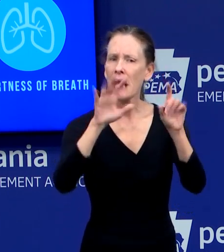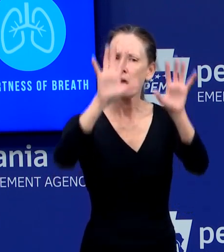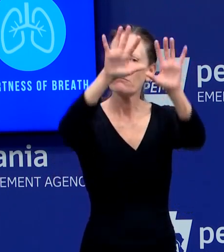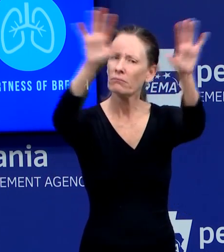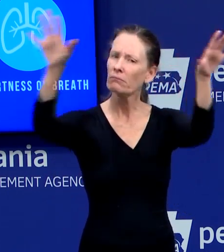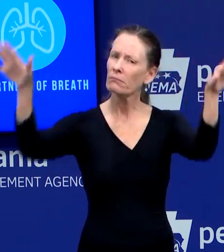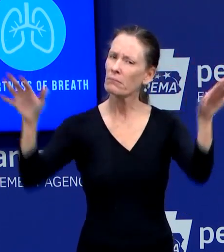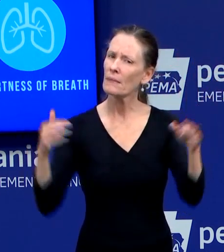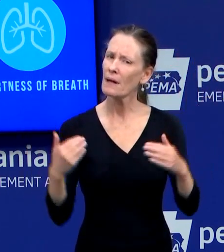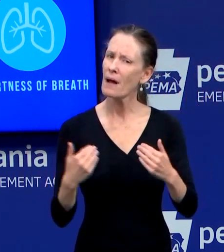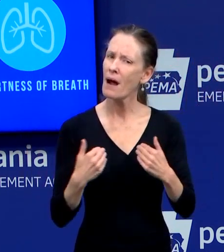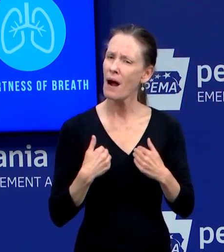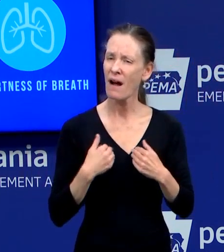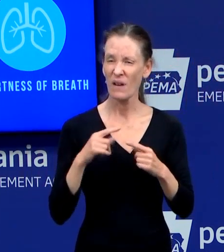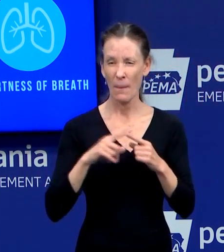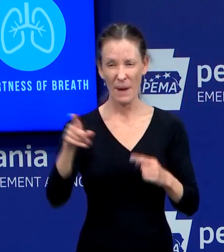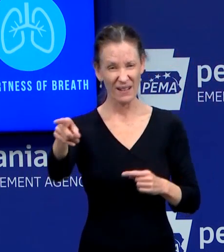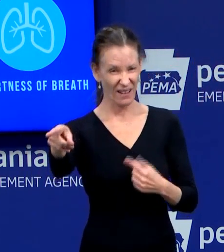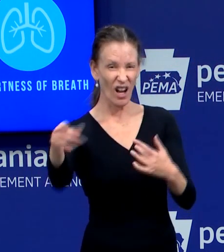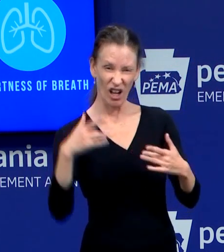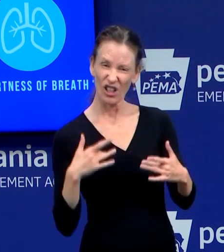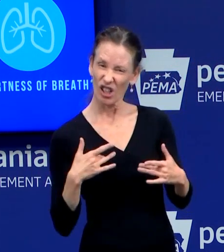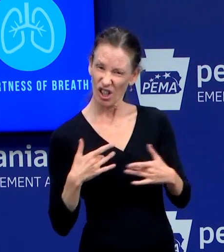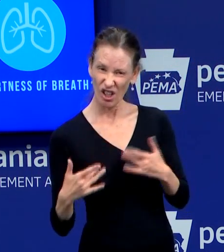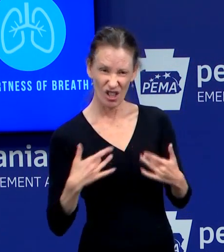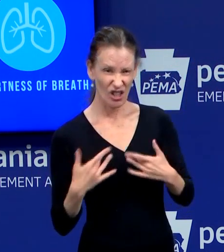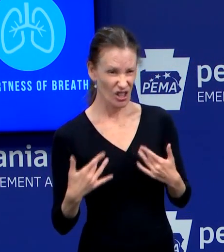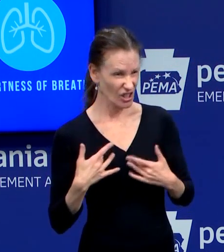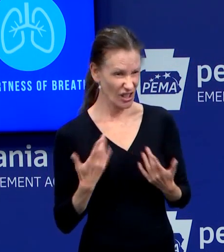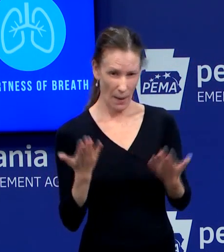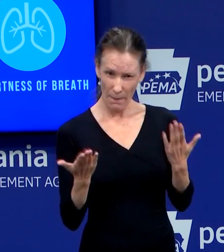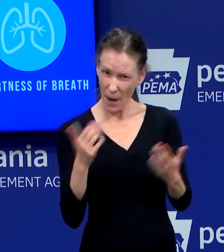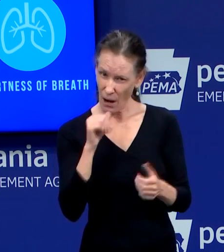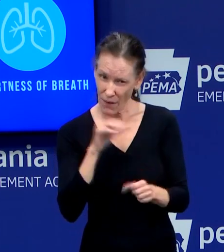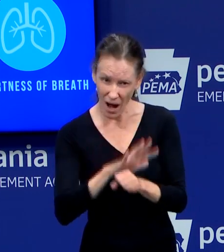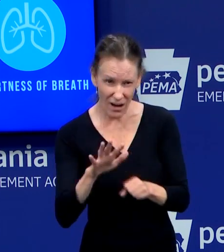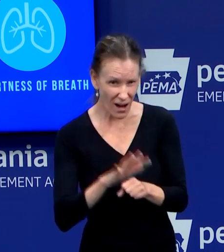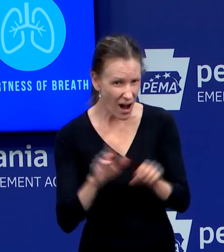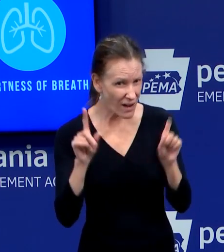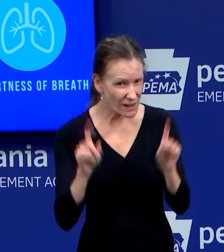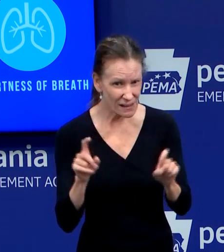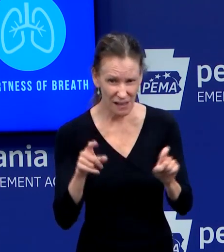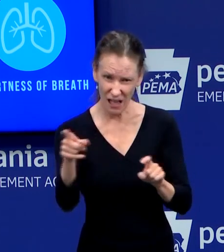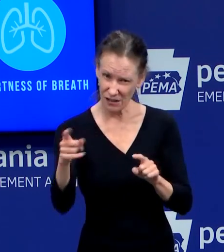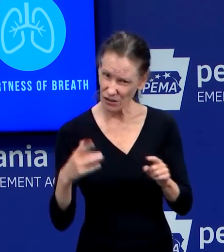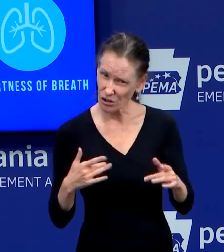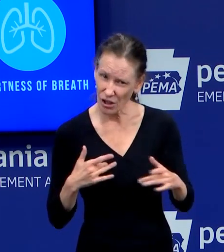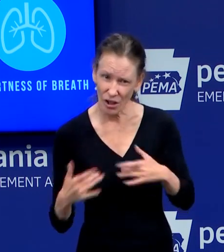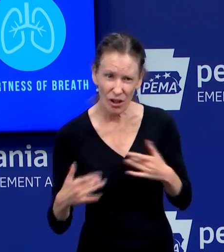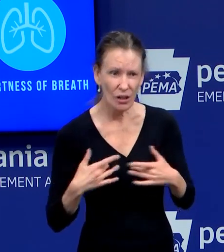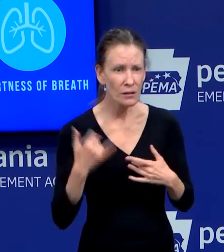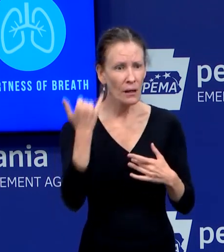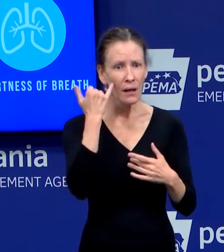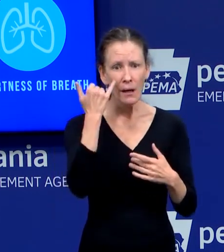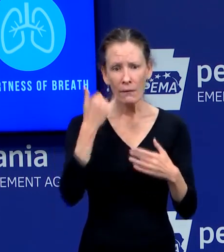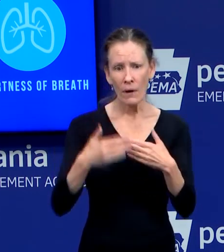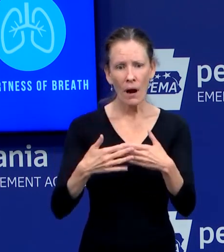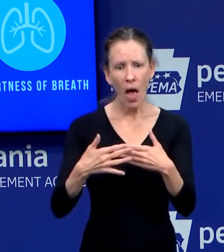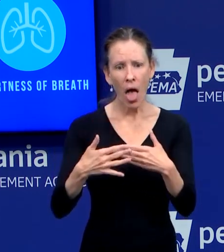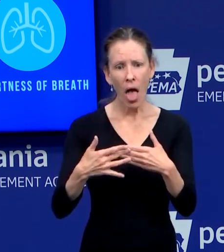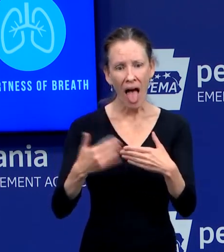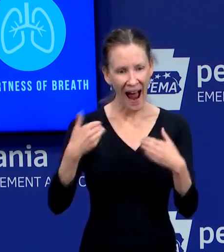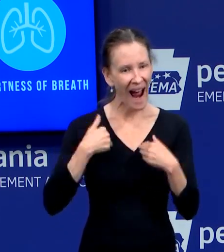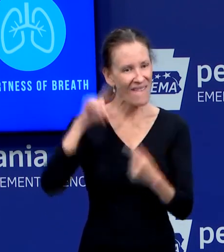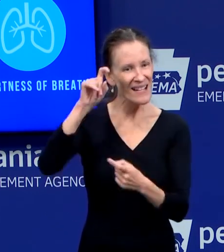concern, though, if, if here in Pennsylvania, we went through a window of time. Yeah, I understand. And that could, the strength